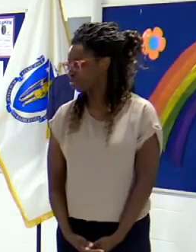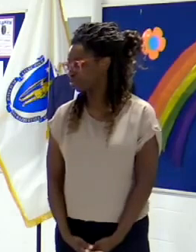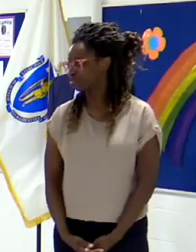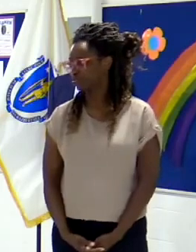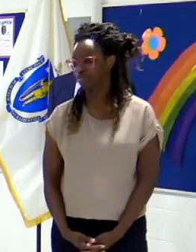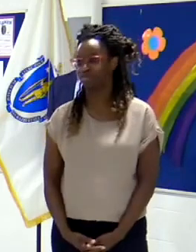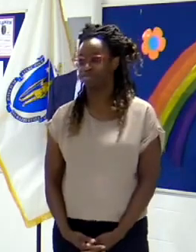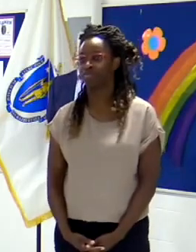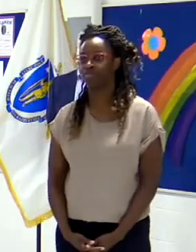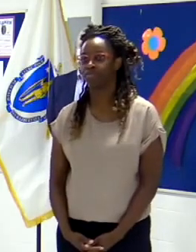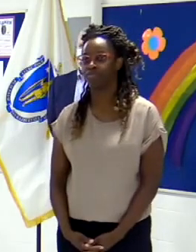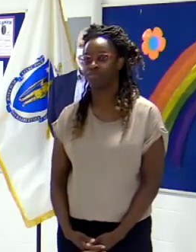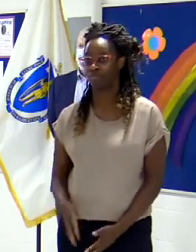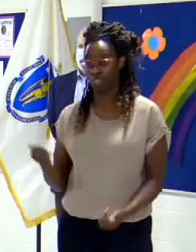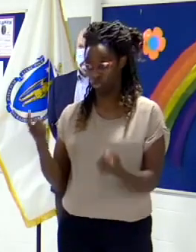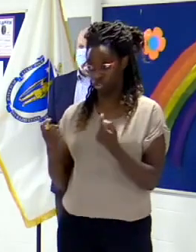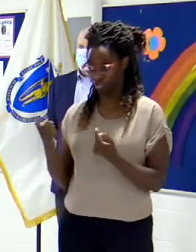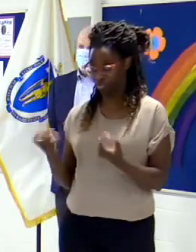Questions?